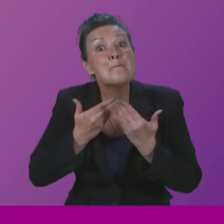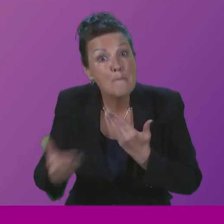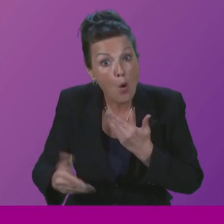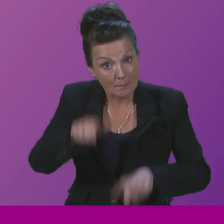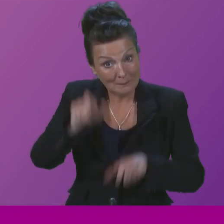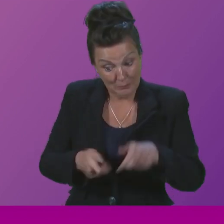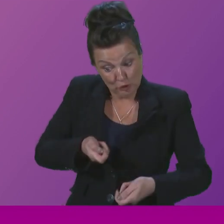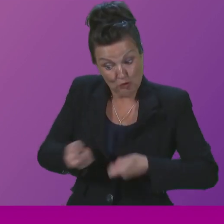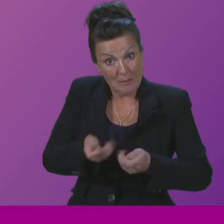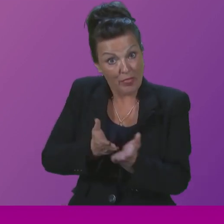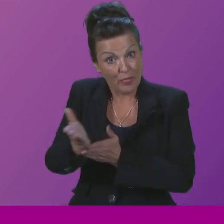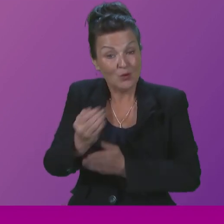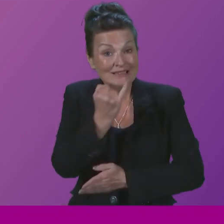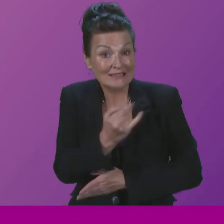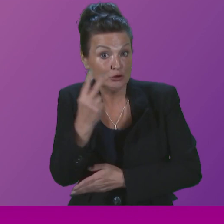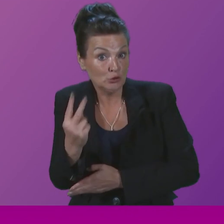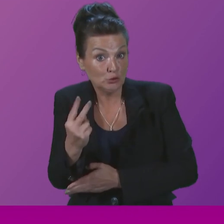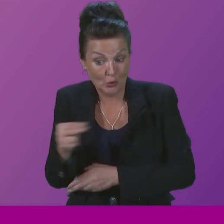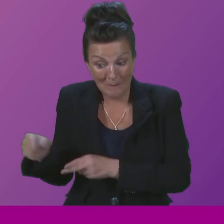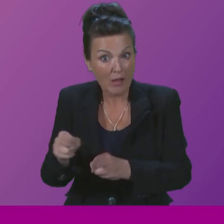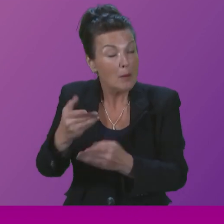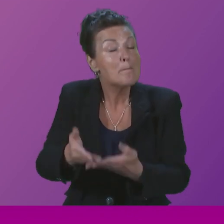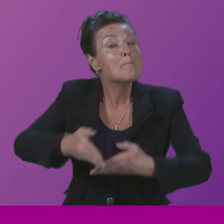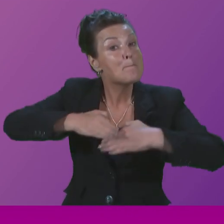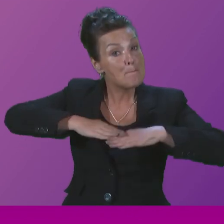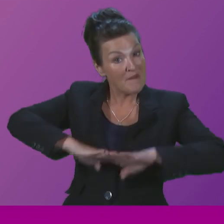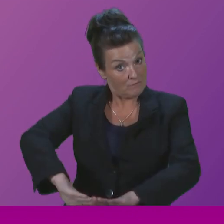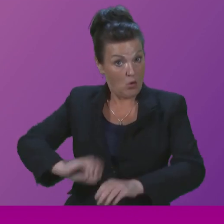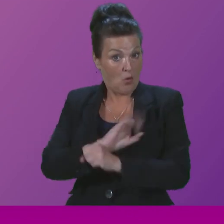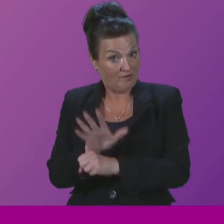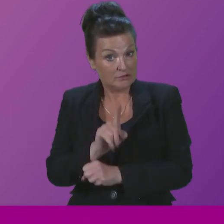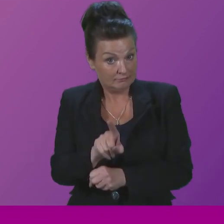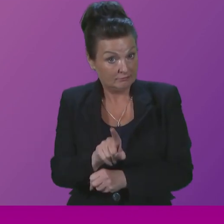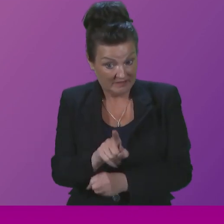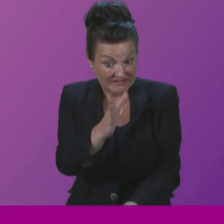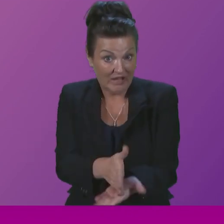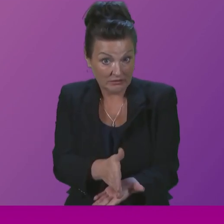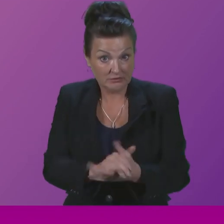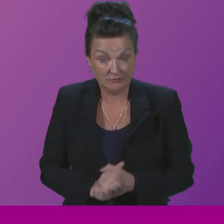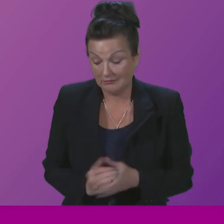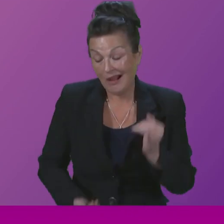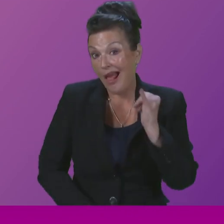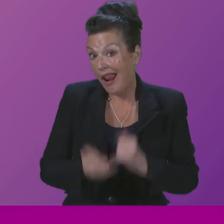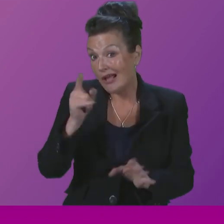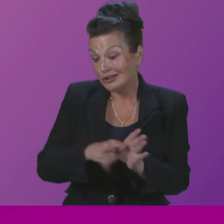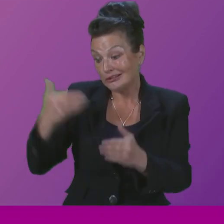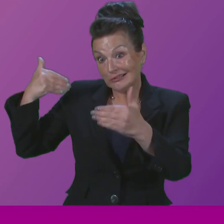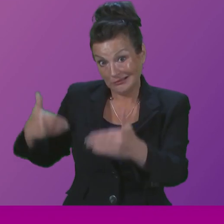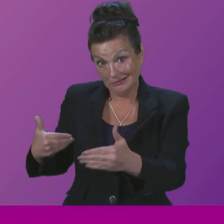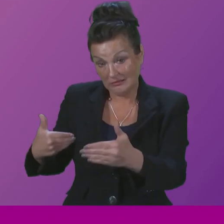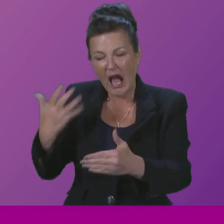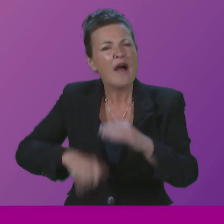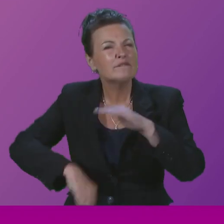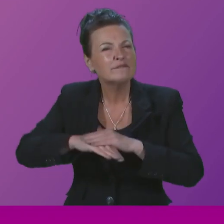-day pathway than was the case before the pandemic. In the last year that we have full year